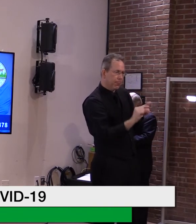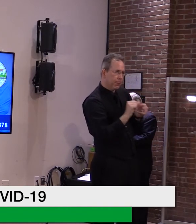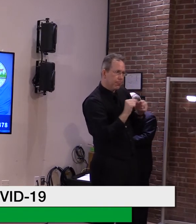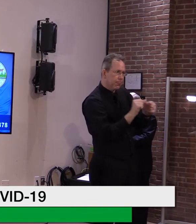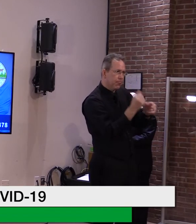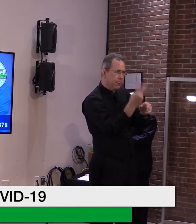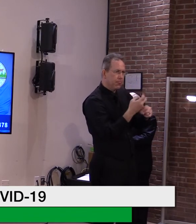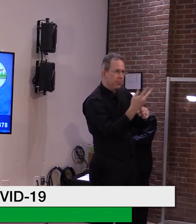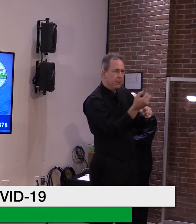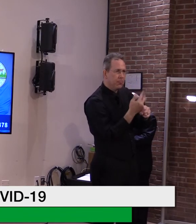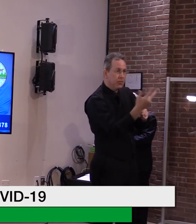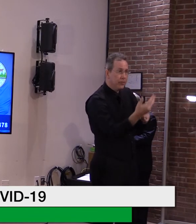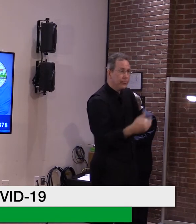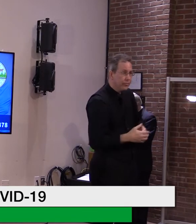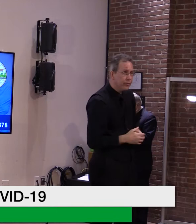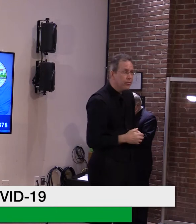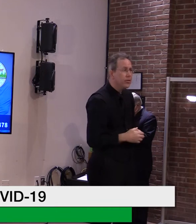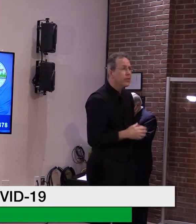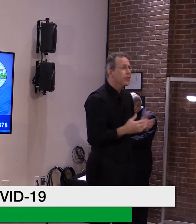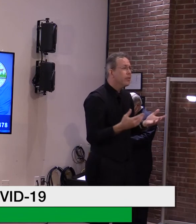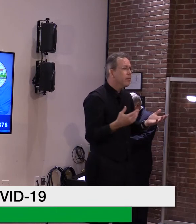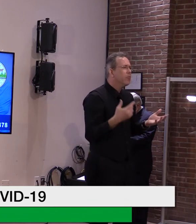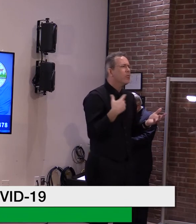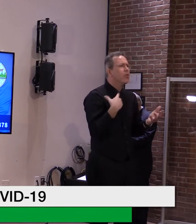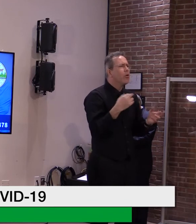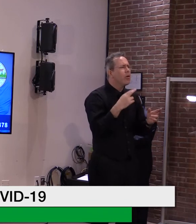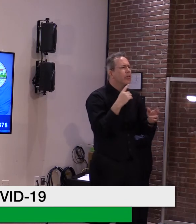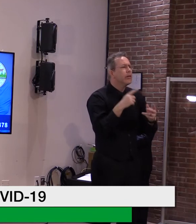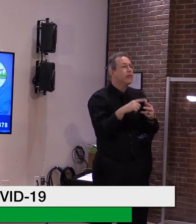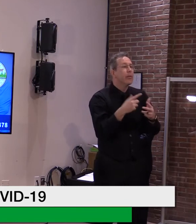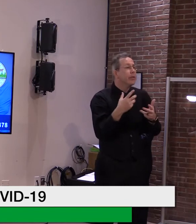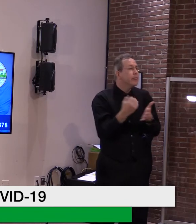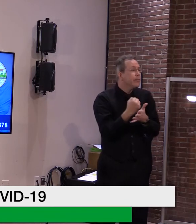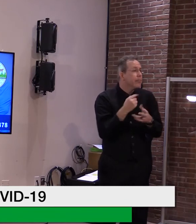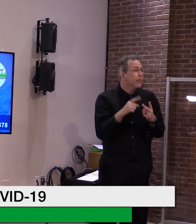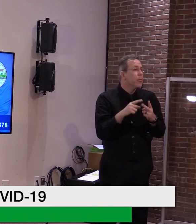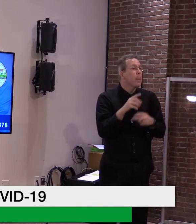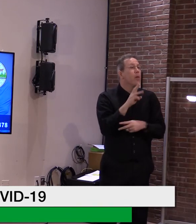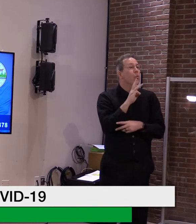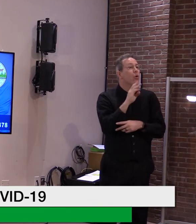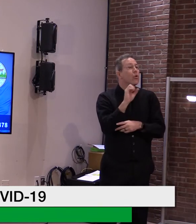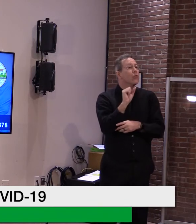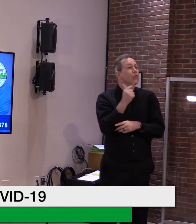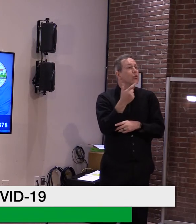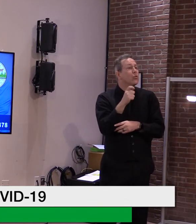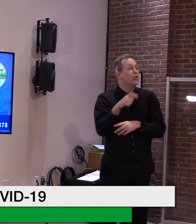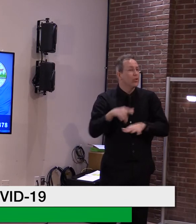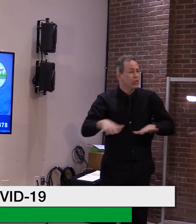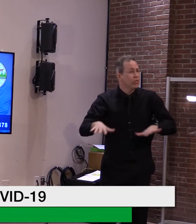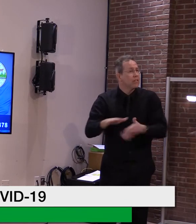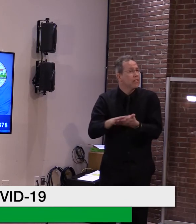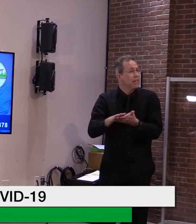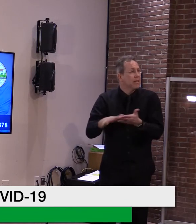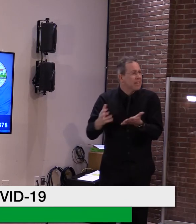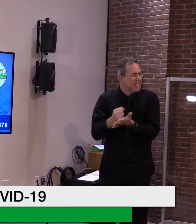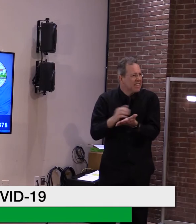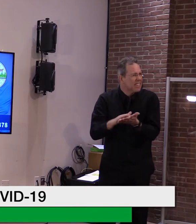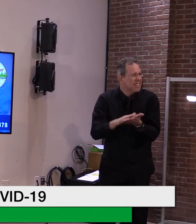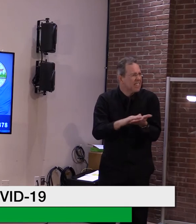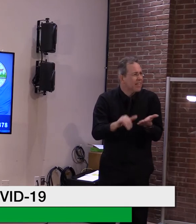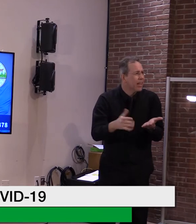but, but other areas, you know, stormwater, water, water systems, any other infrastructure that we